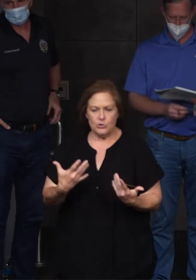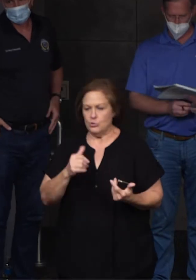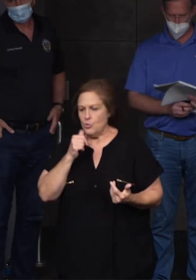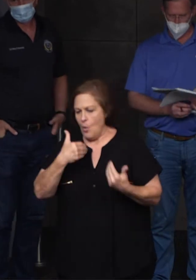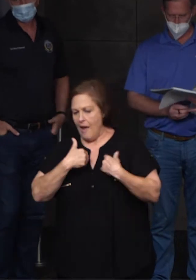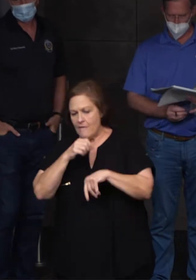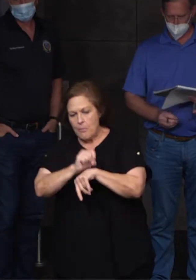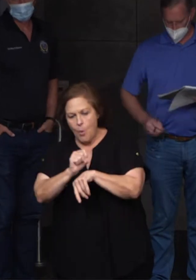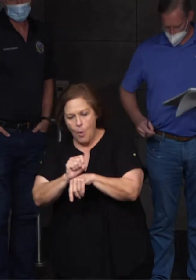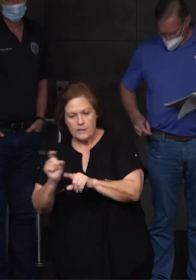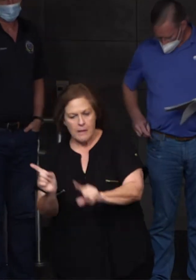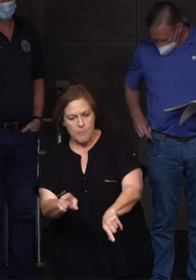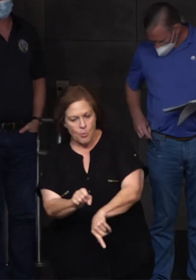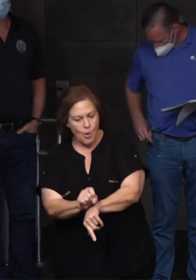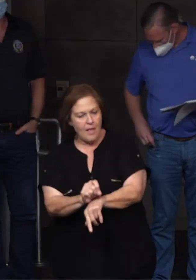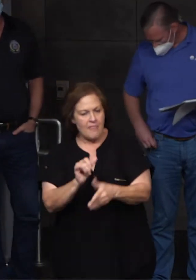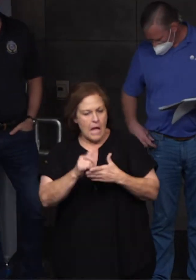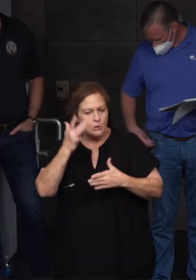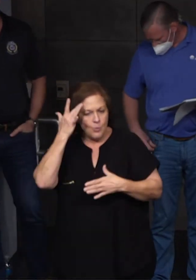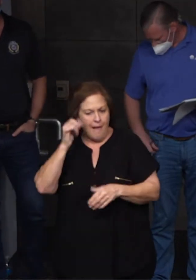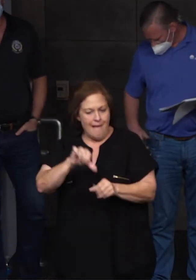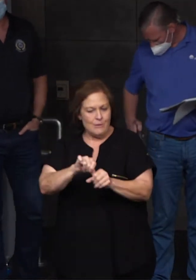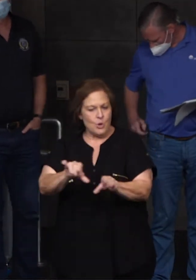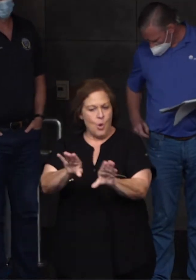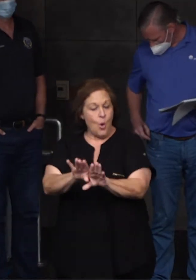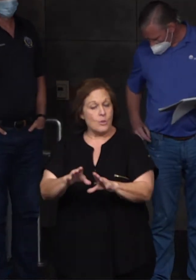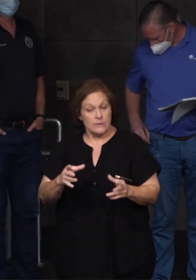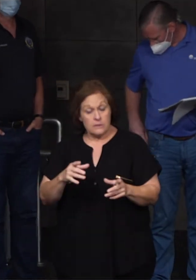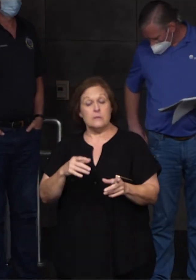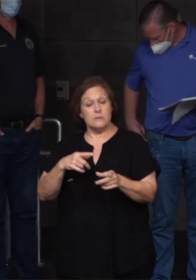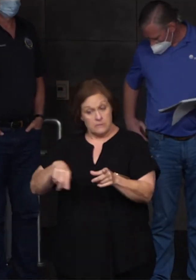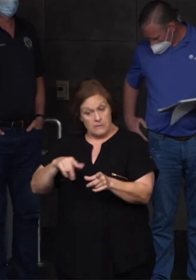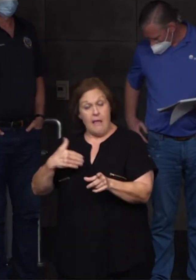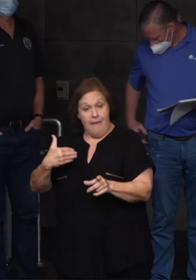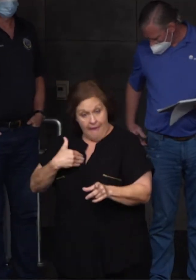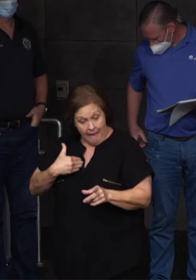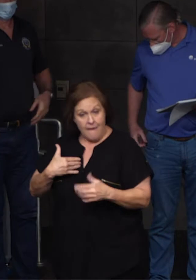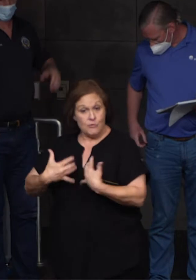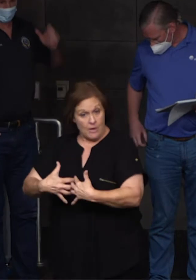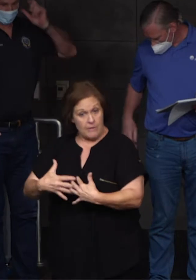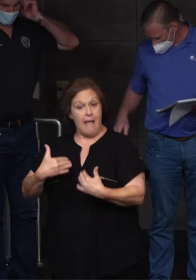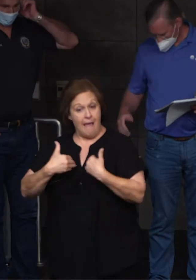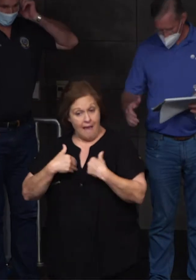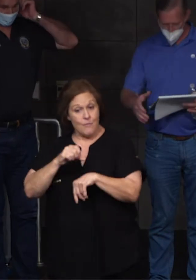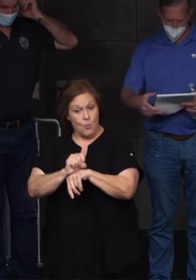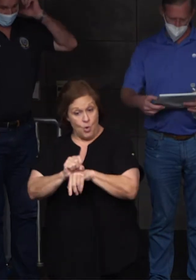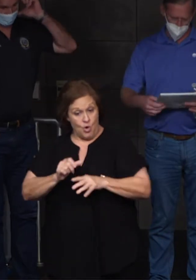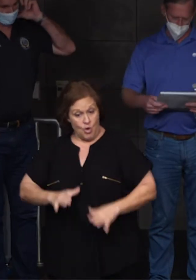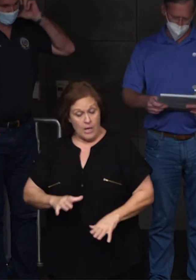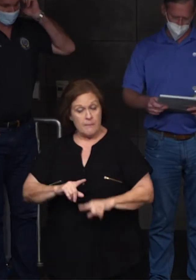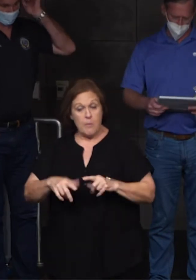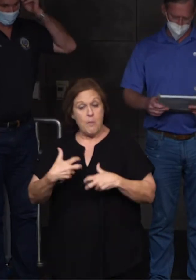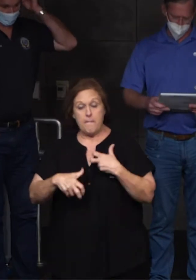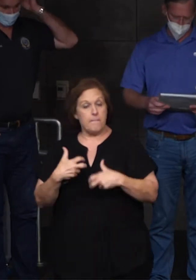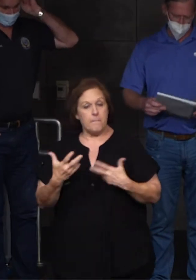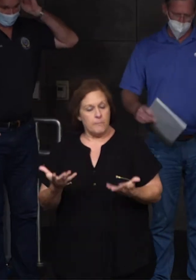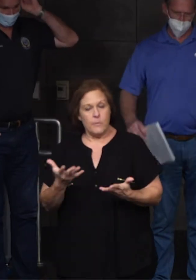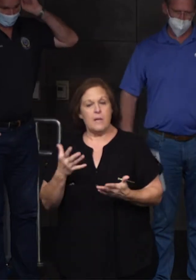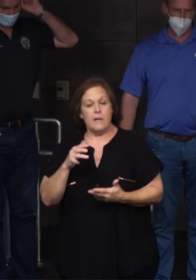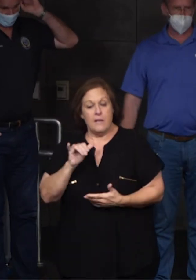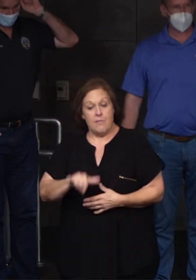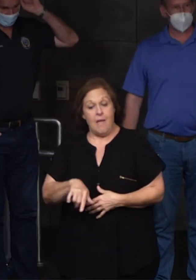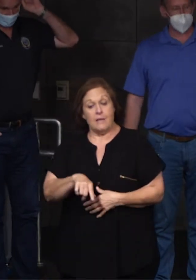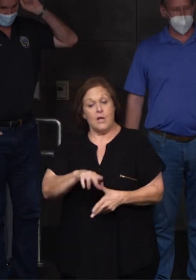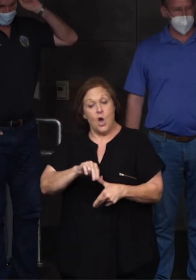employees to come to work. That's why the gas station's closed. Many do have generators. Many do have employees. The issue is that for